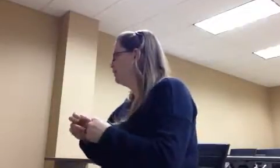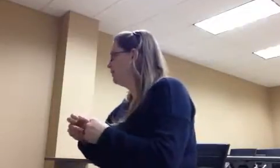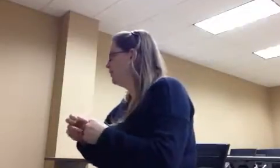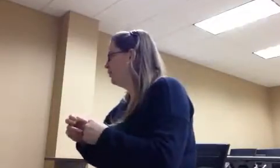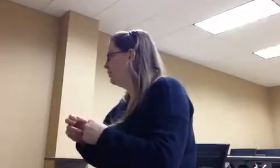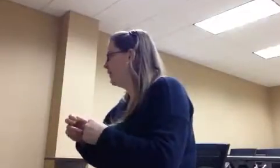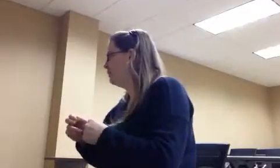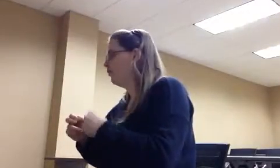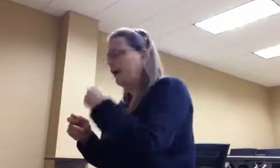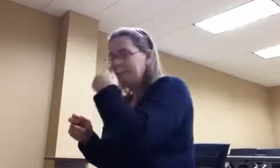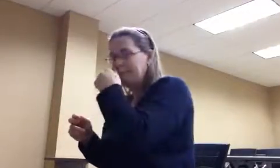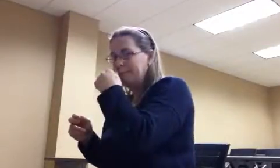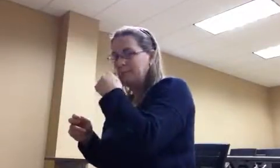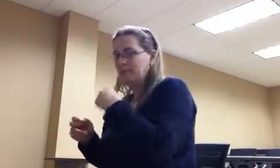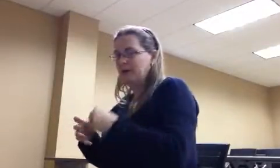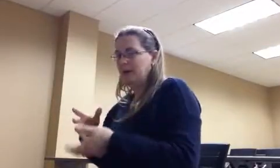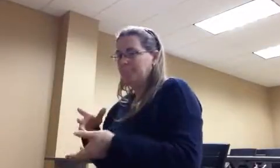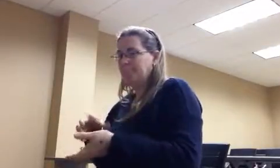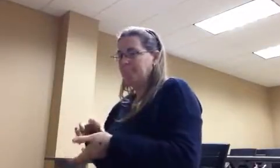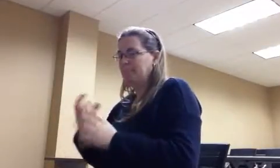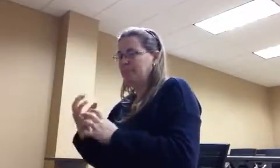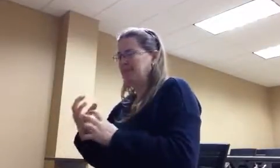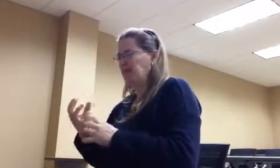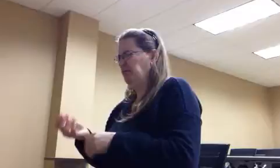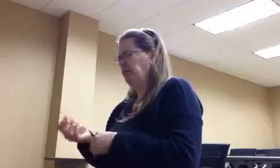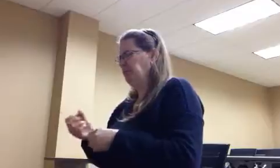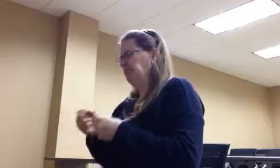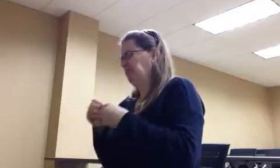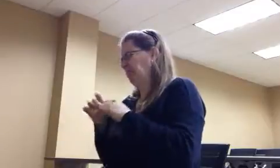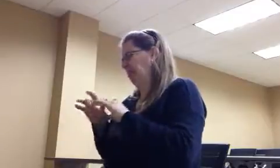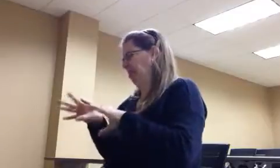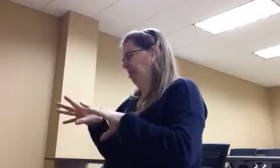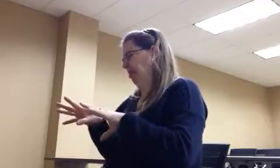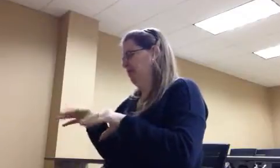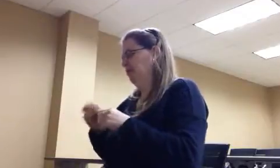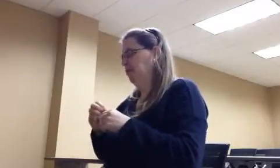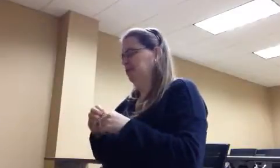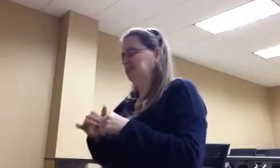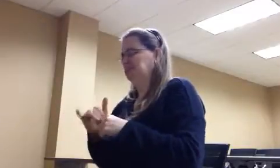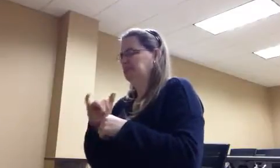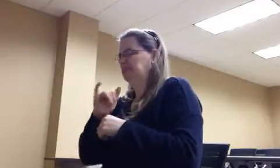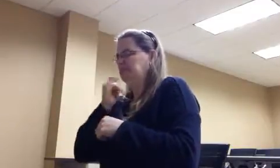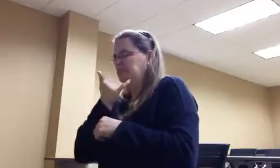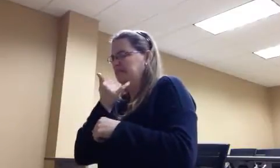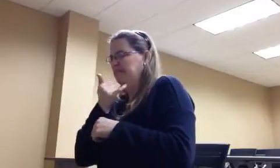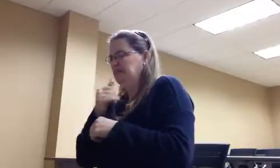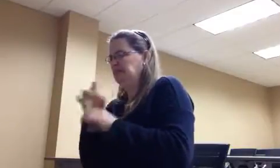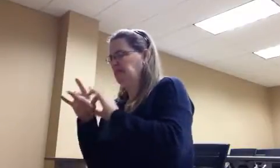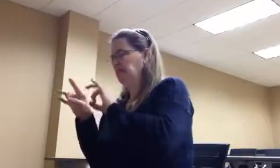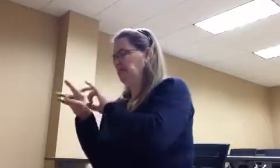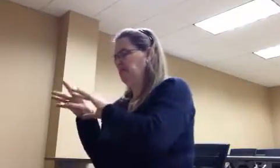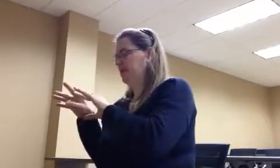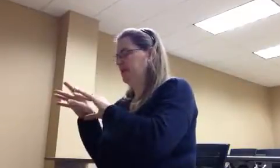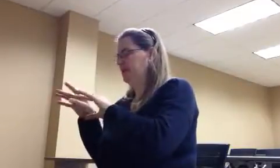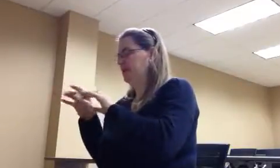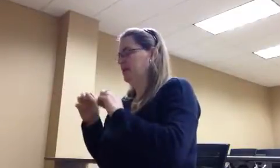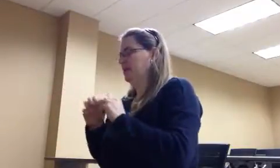Or it may be gross or inappropriate. If it is gross, inappropriate, or nasty, you are going to say it in appropriate language.